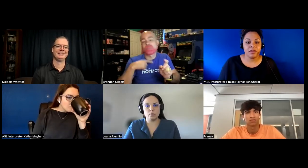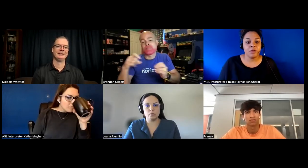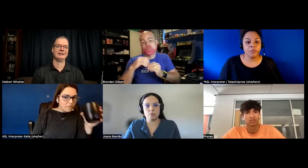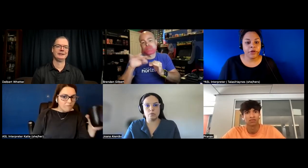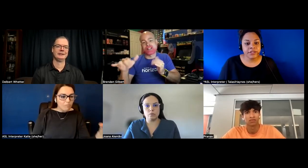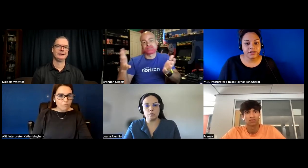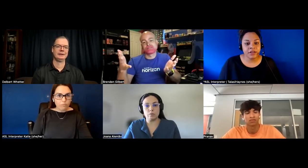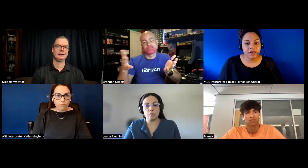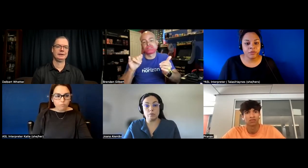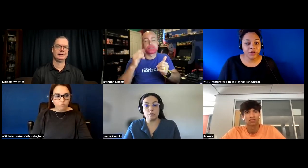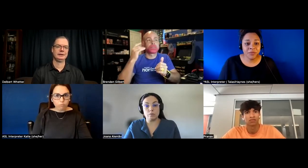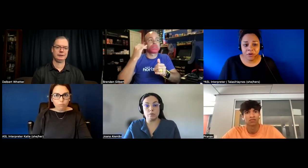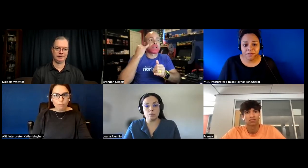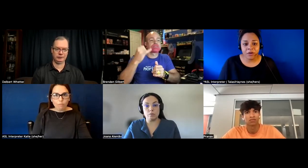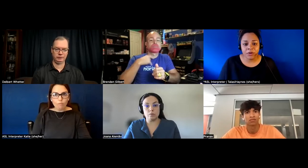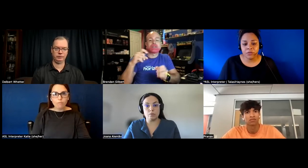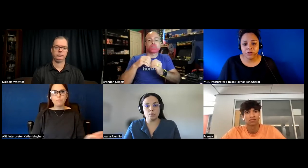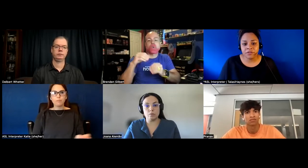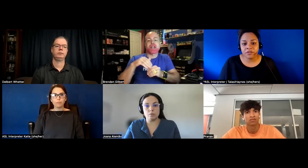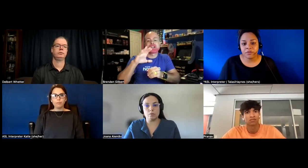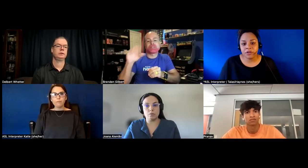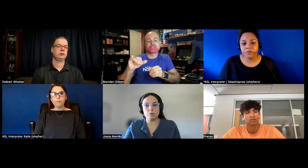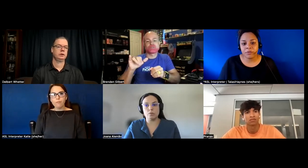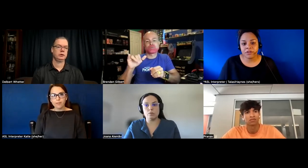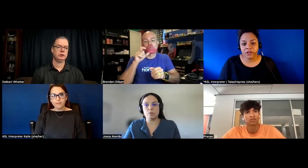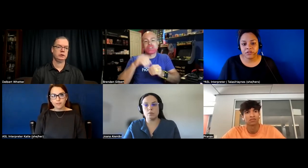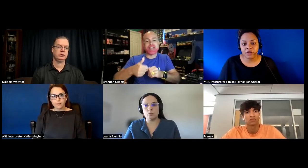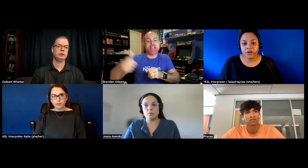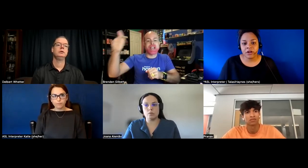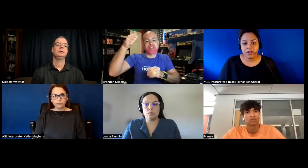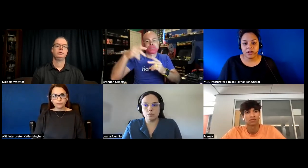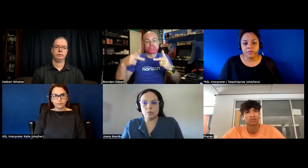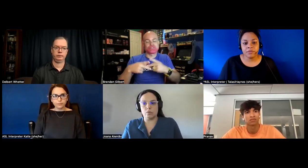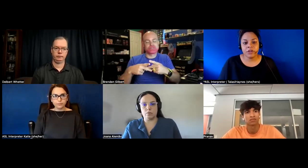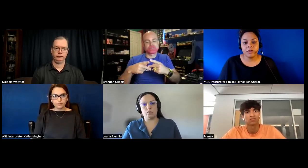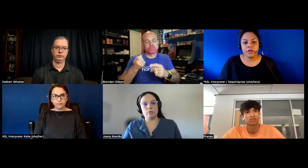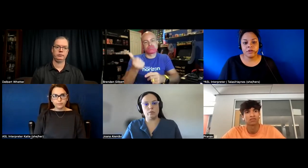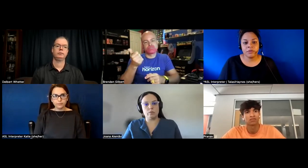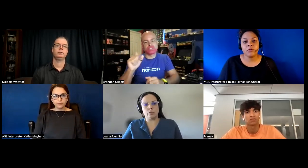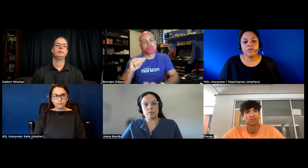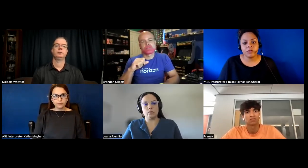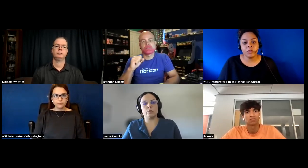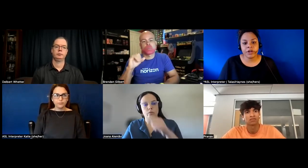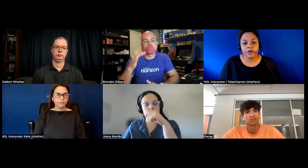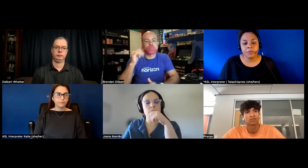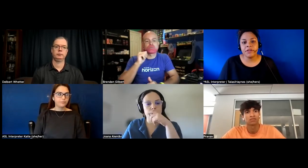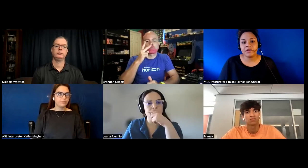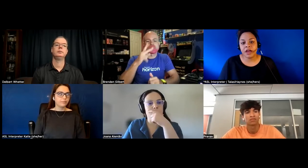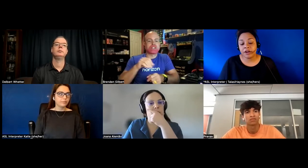but um we need more of that we need more disability representation there um you know and those who work in companies in higher